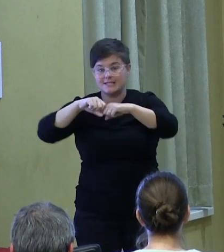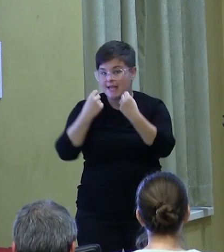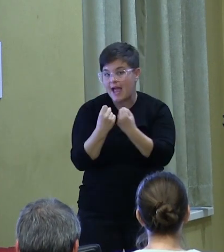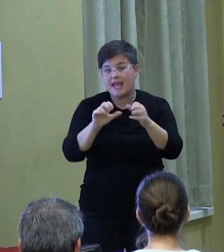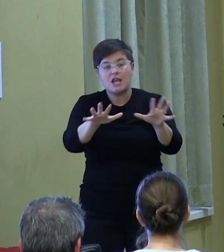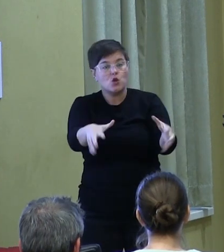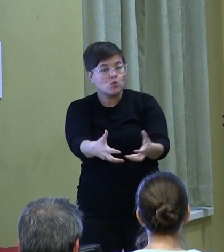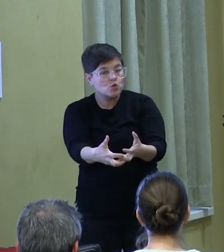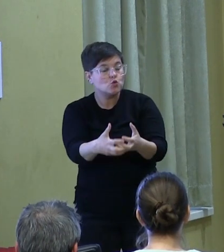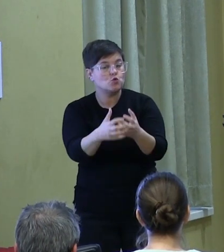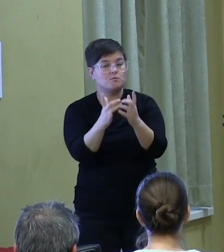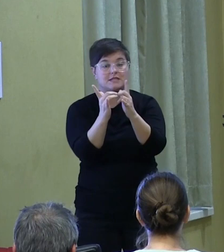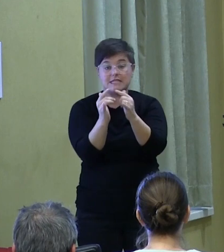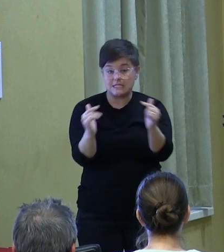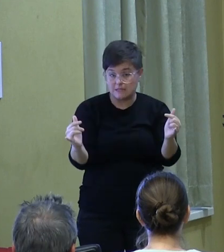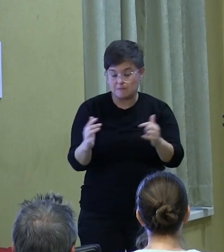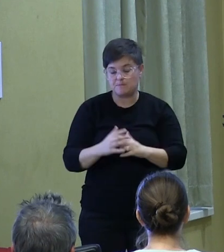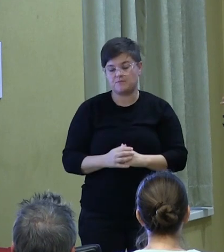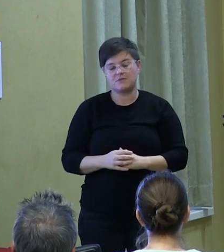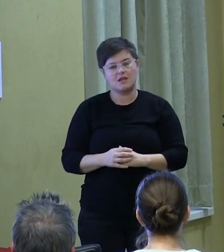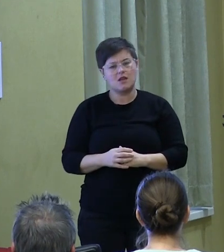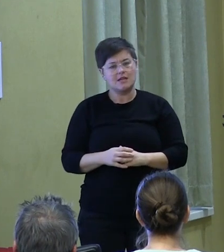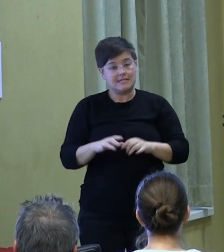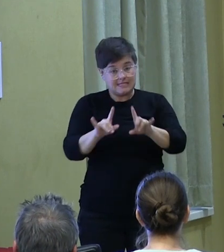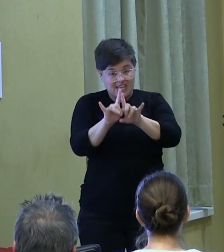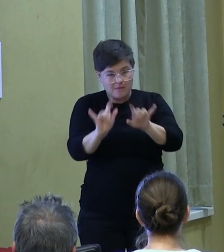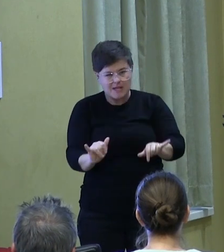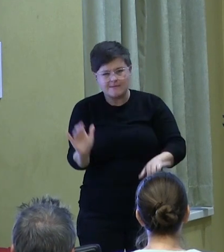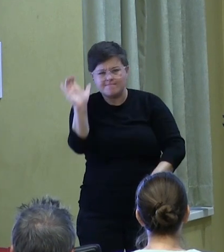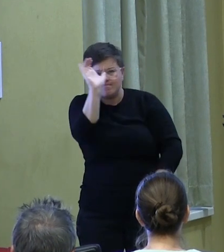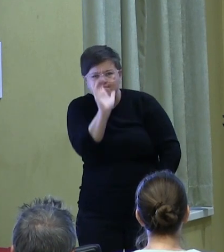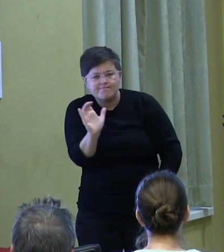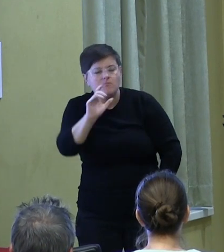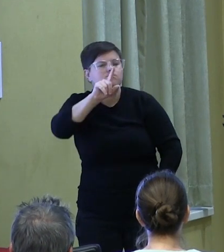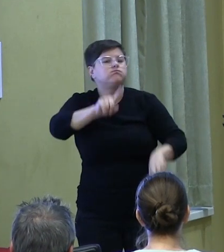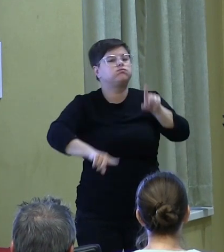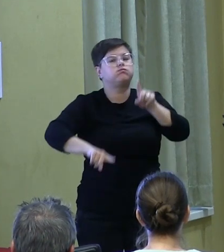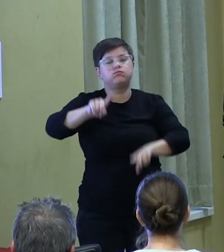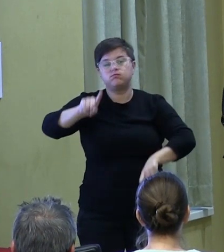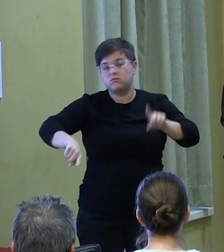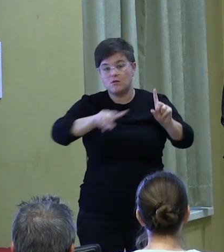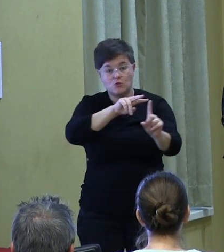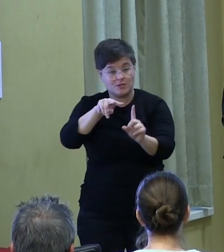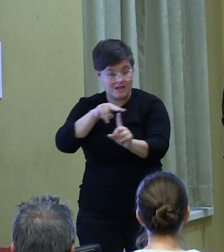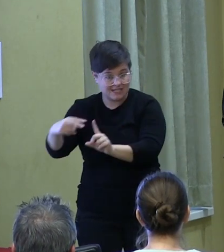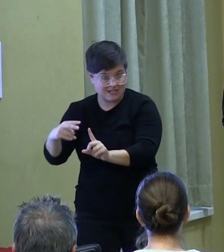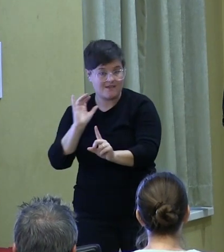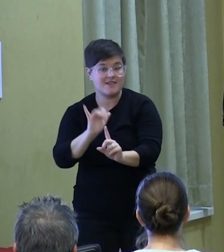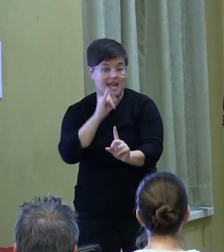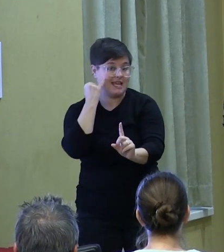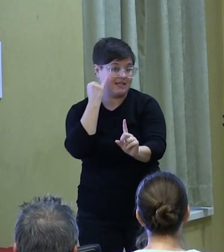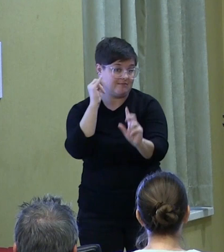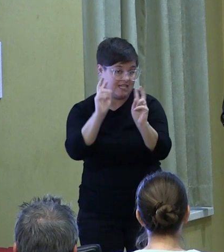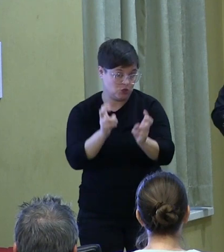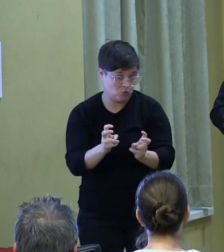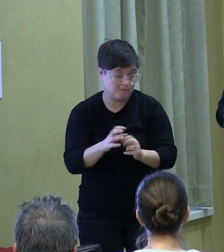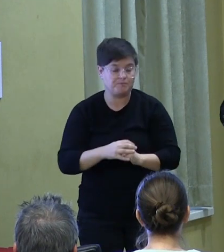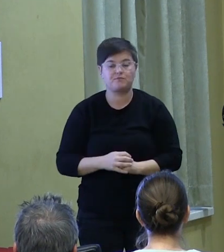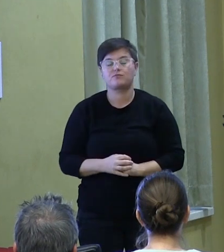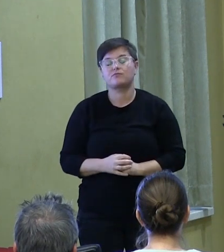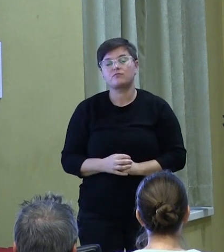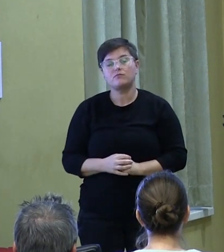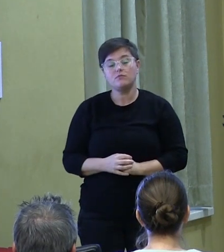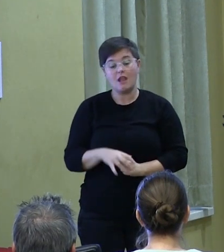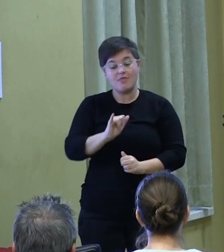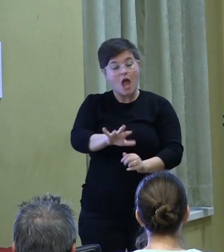groups. And as they do, they seek out a wide array of perspectives on the issue at hand. Within that